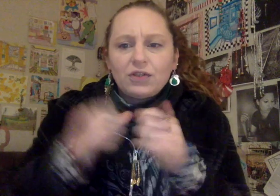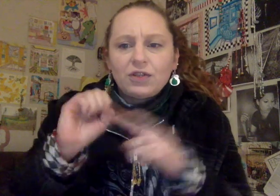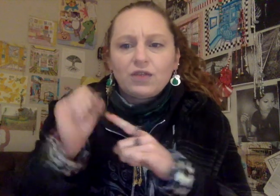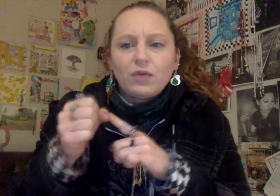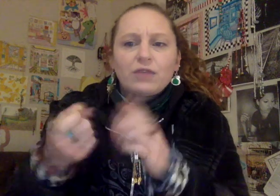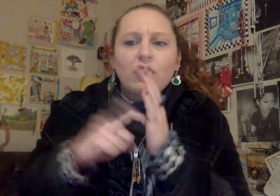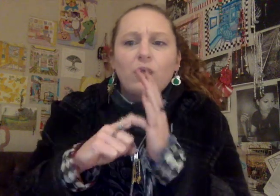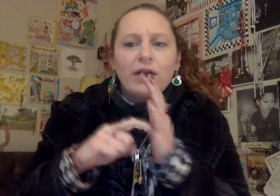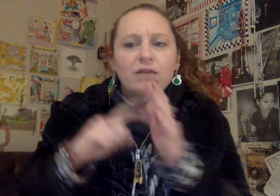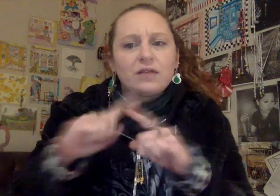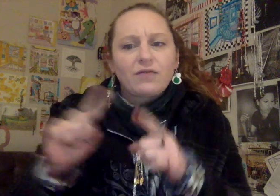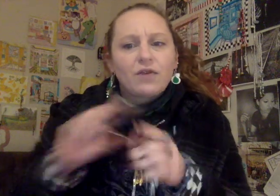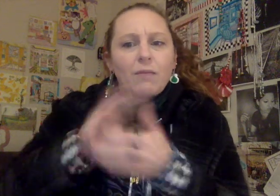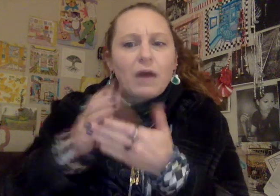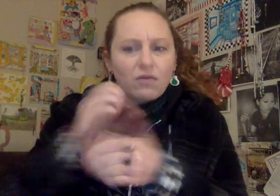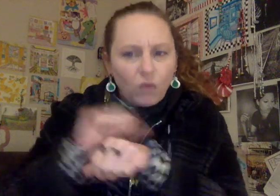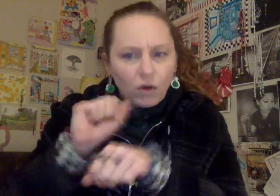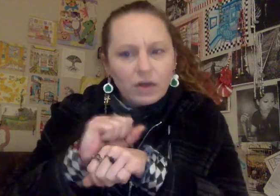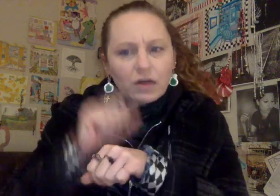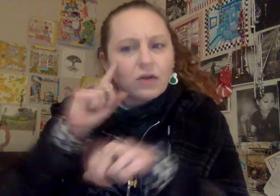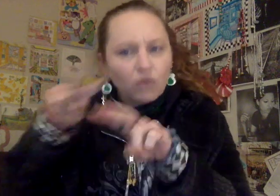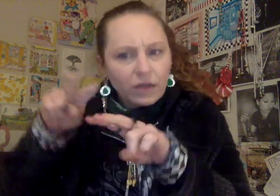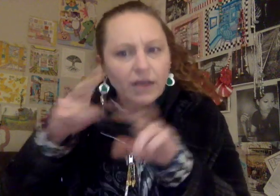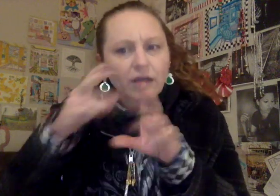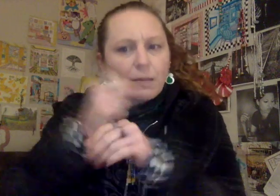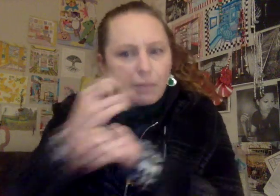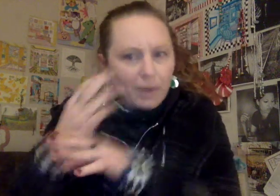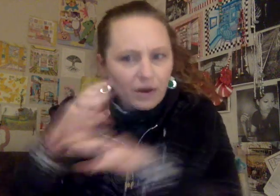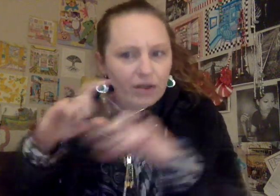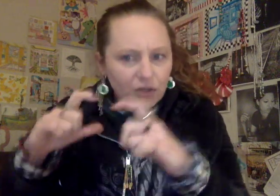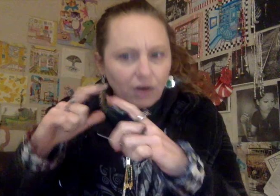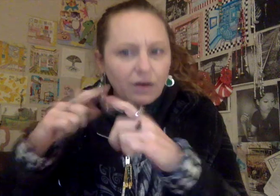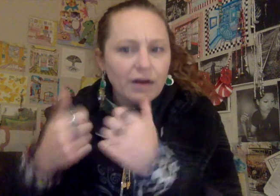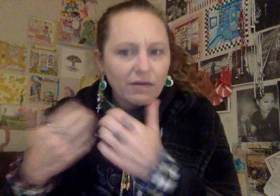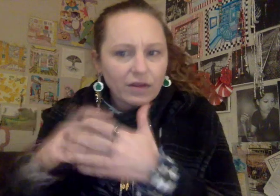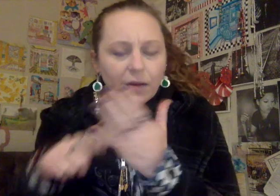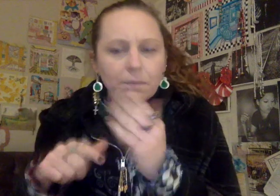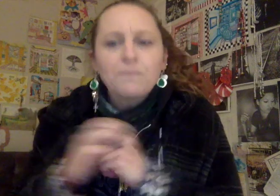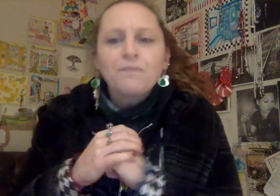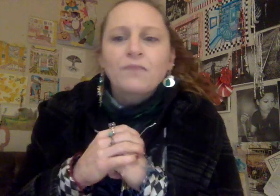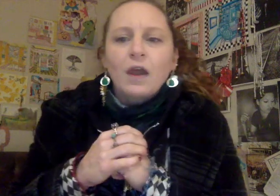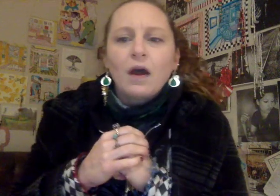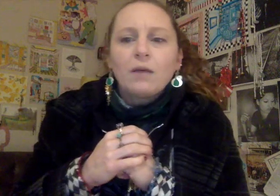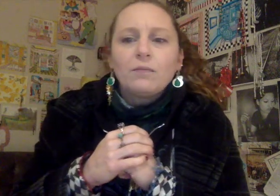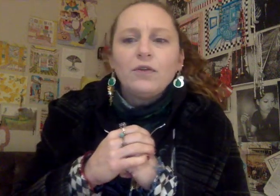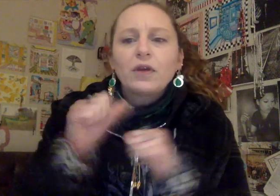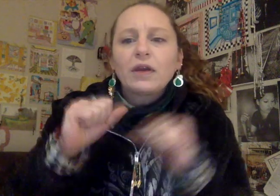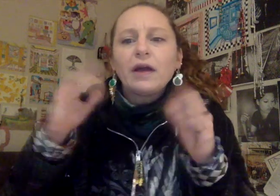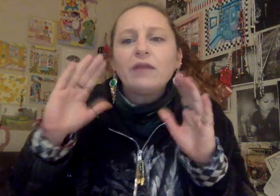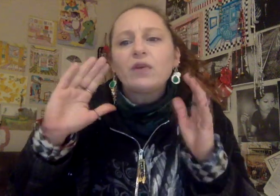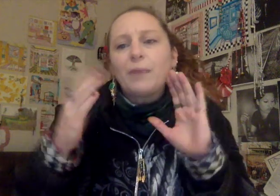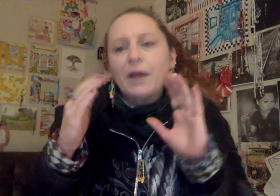situation requires a different amount of work looking and preparing the chart and everything. You can kind of compare